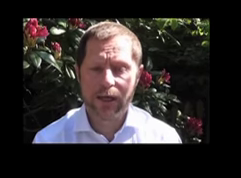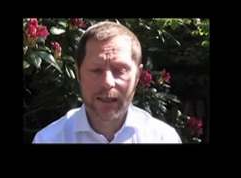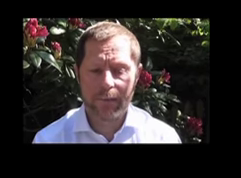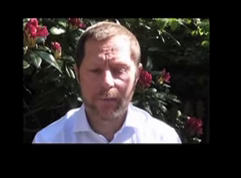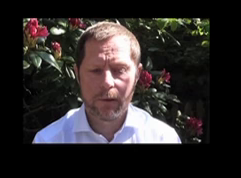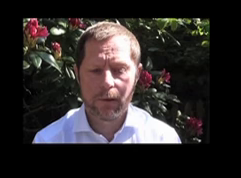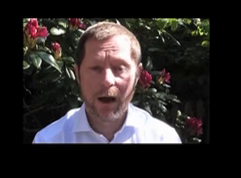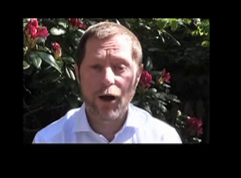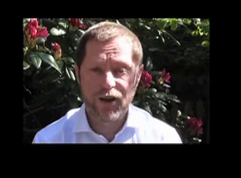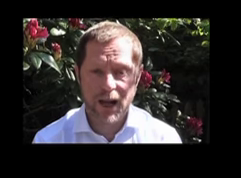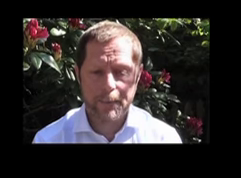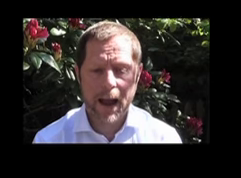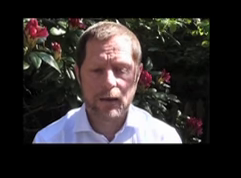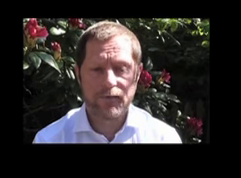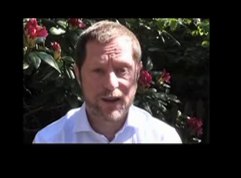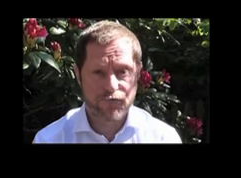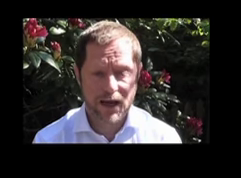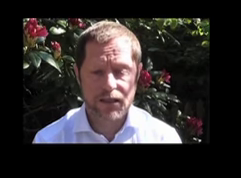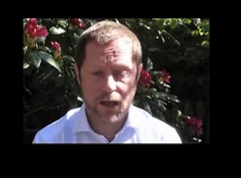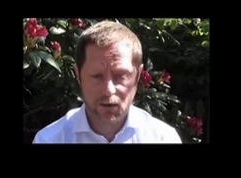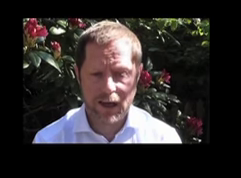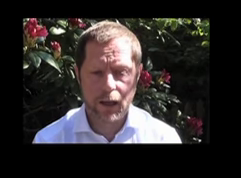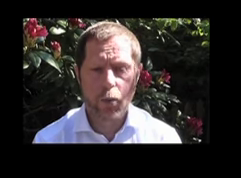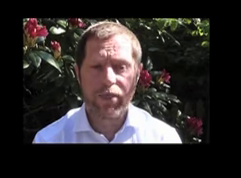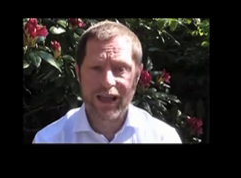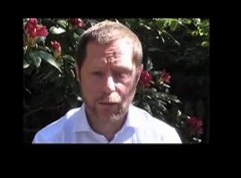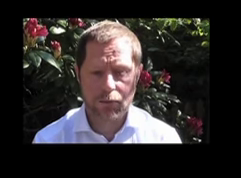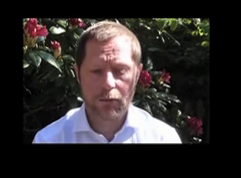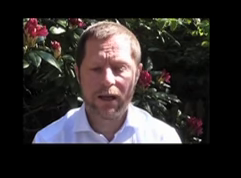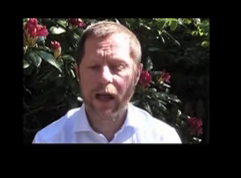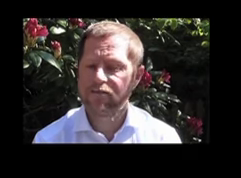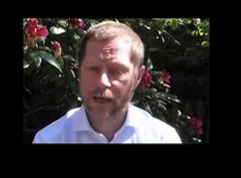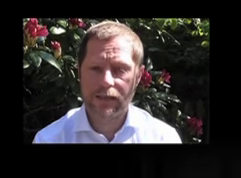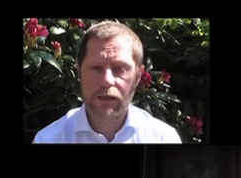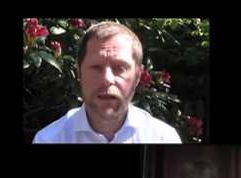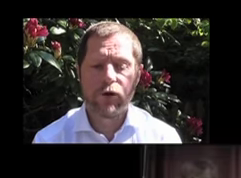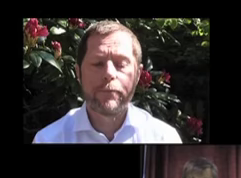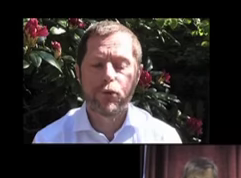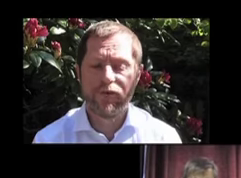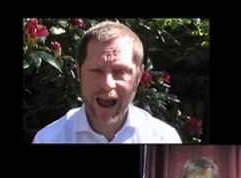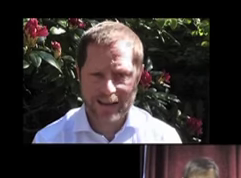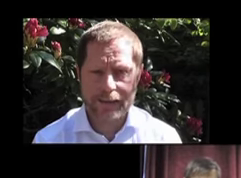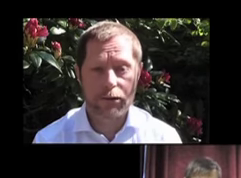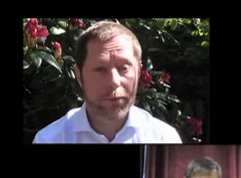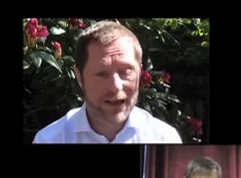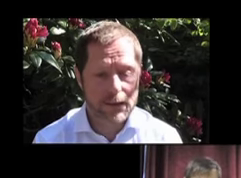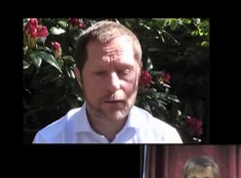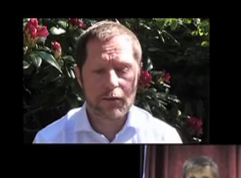Petersburg, Russia. I come from the French-speaking part of Belgium. My name is David Wilkinson. I'm